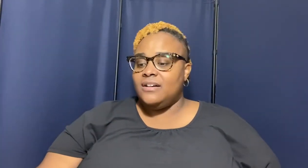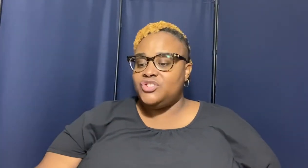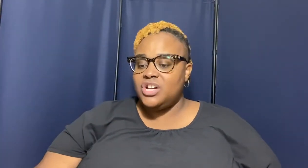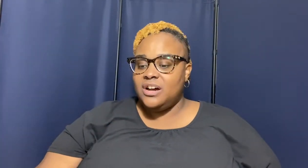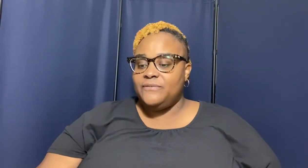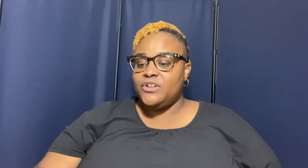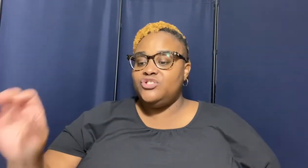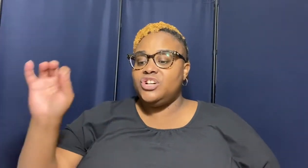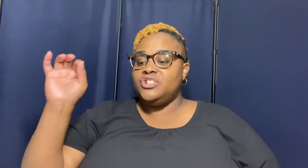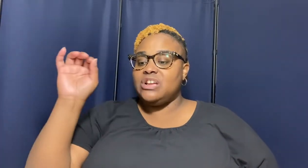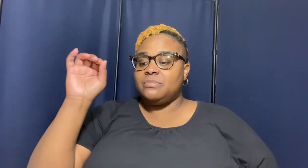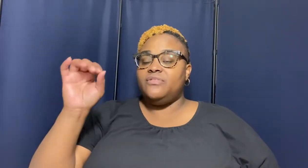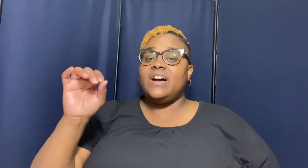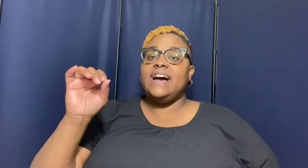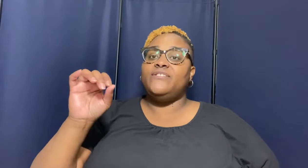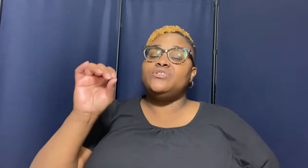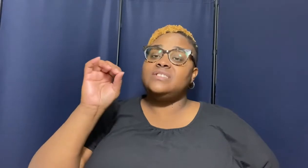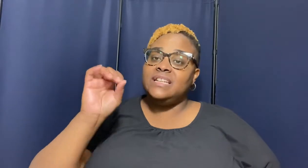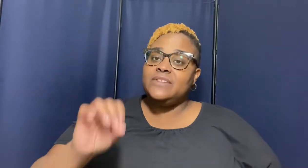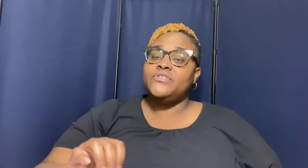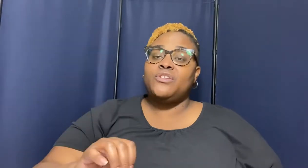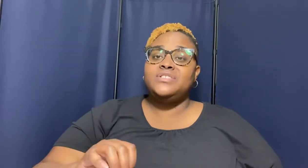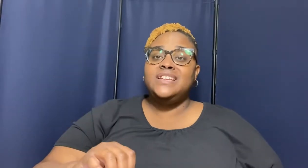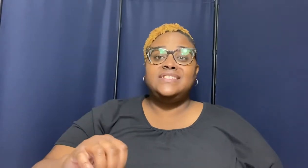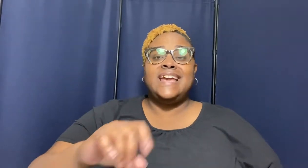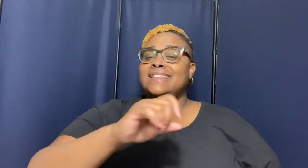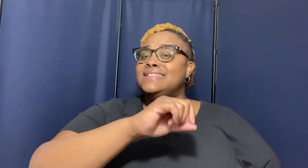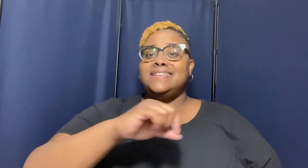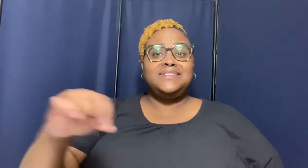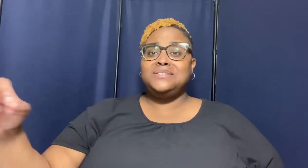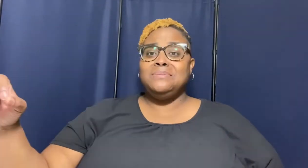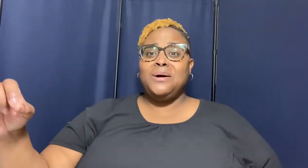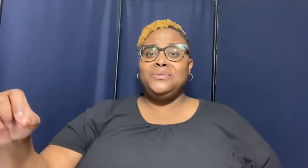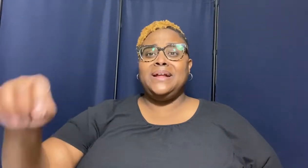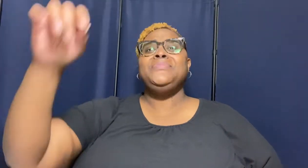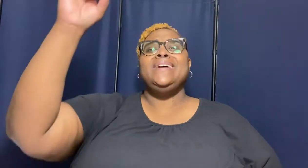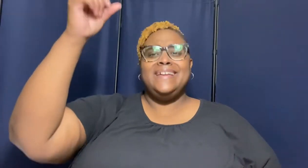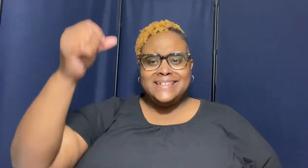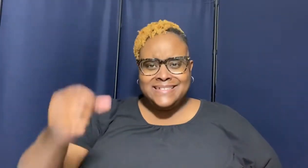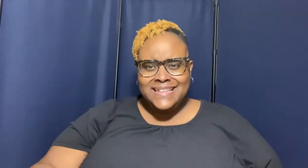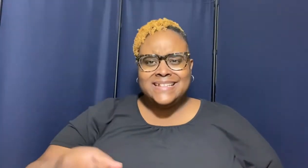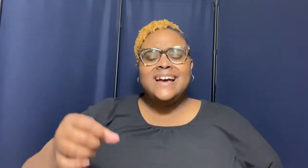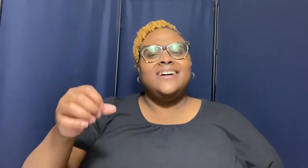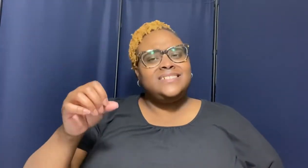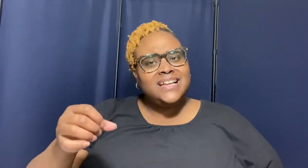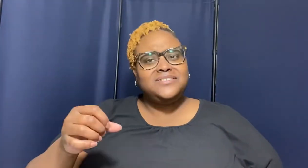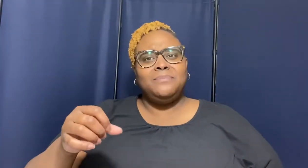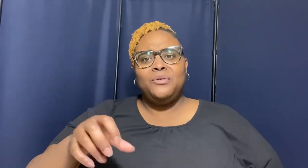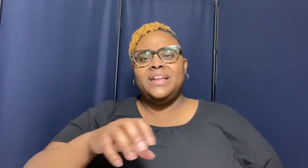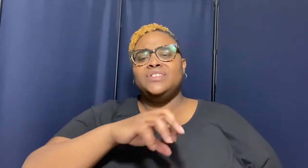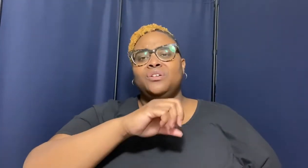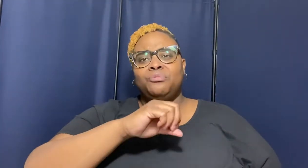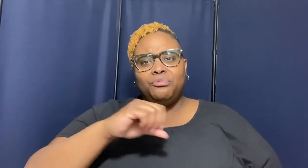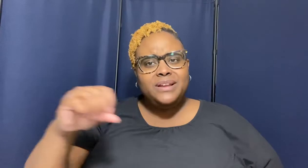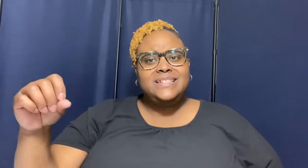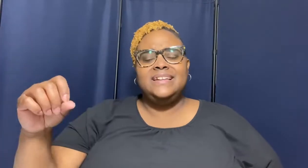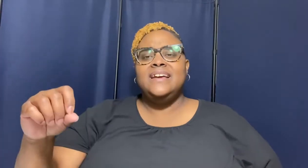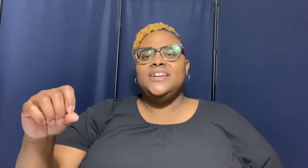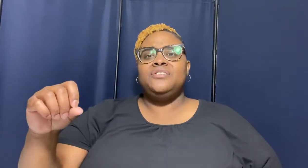john first john chapter 5 verses 11 13 and the testimony is this a testimony is a written you know